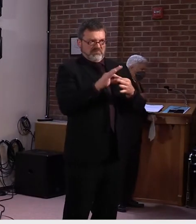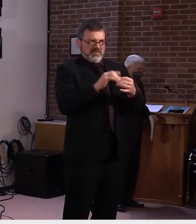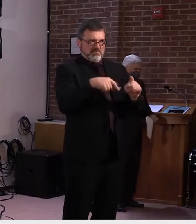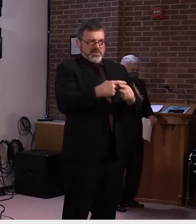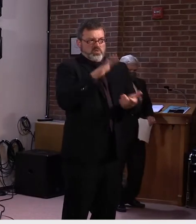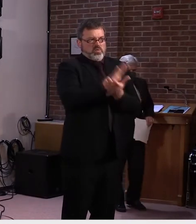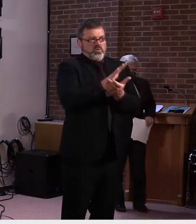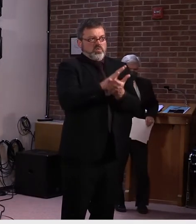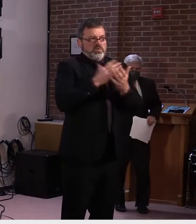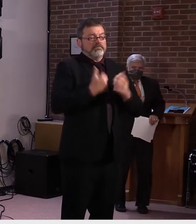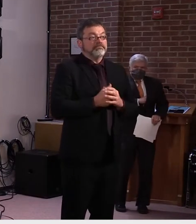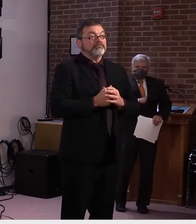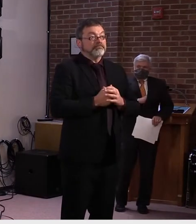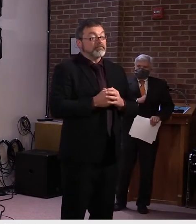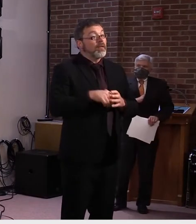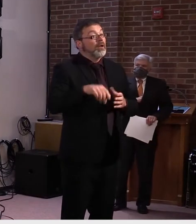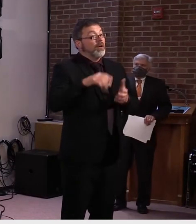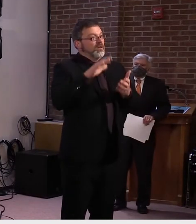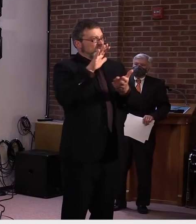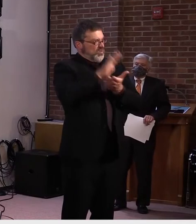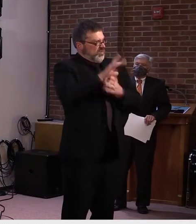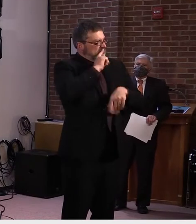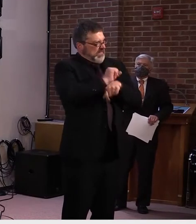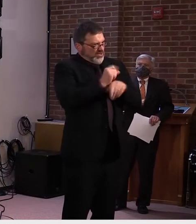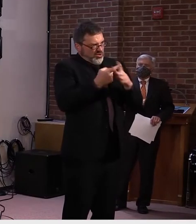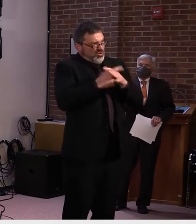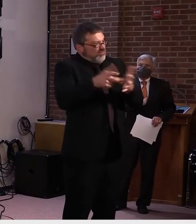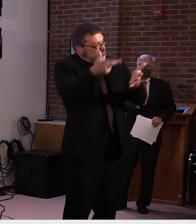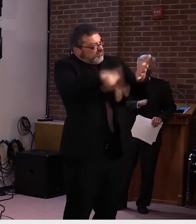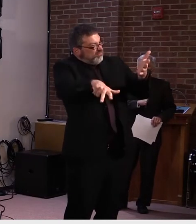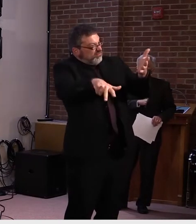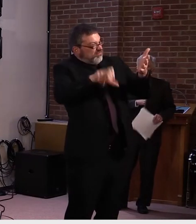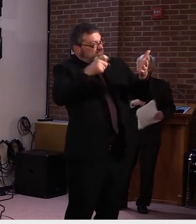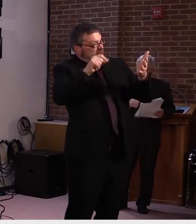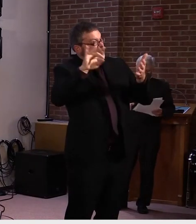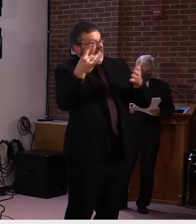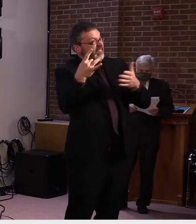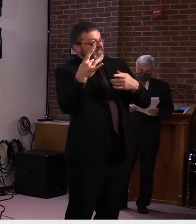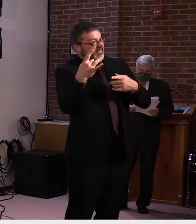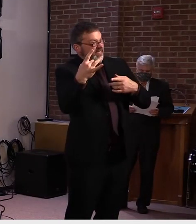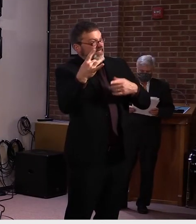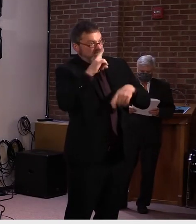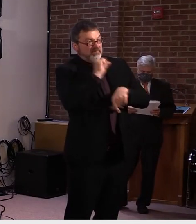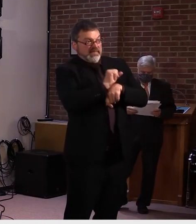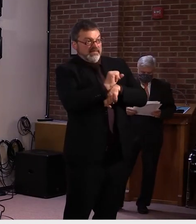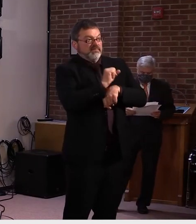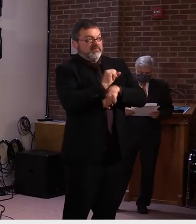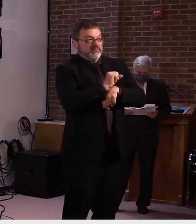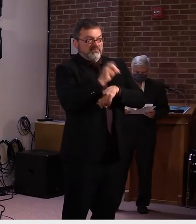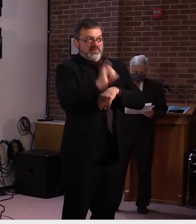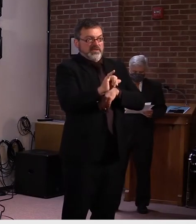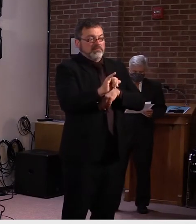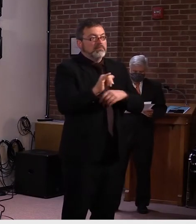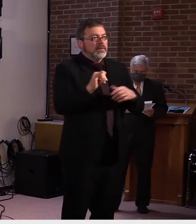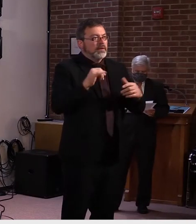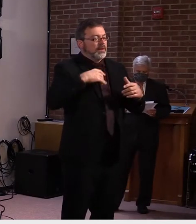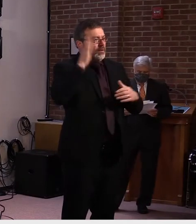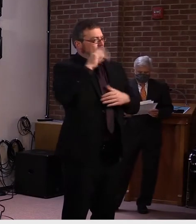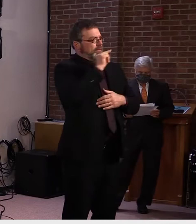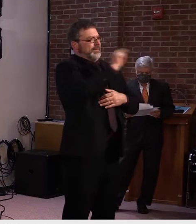As we get closer to September 8th, I realize many educators, school staff, parents, and kids are nervous.